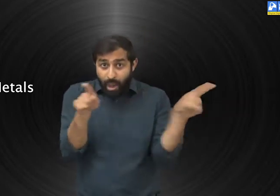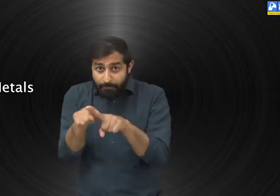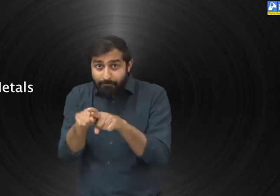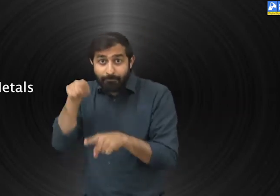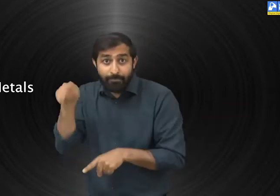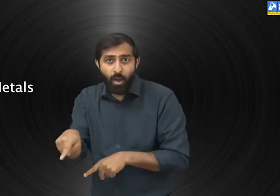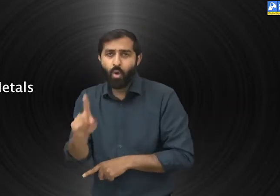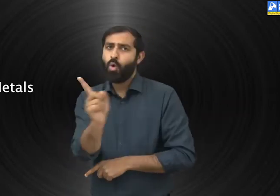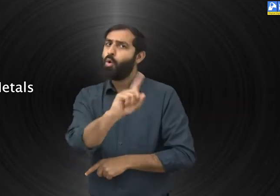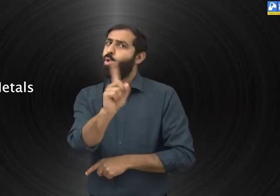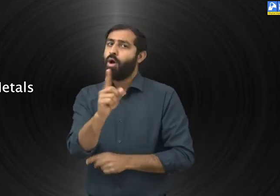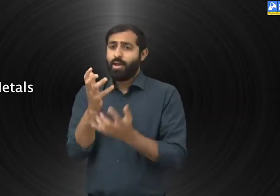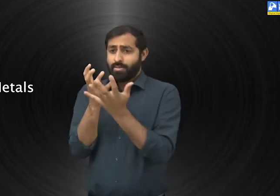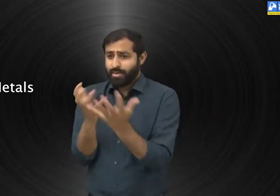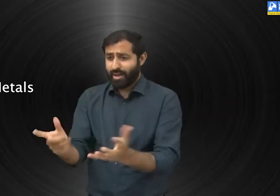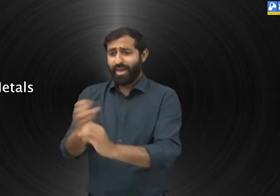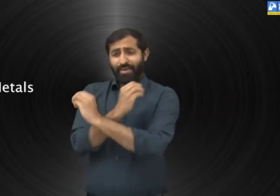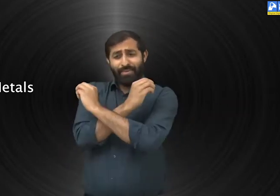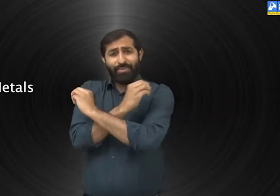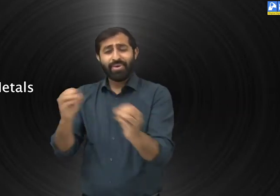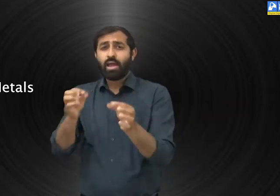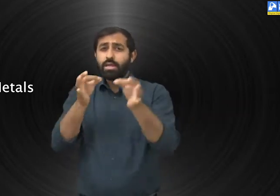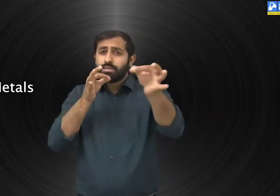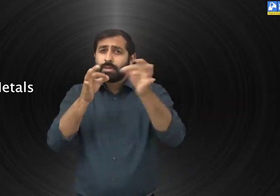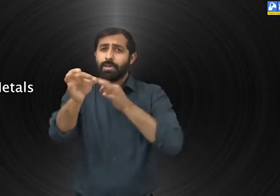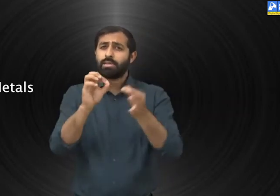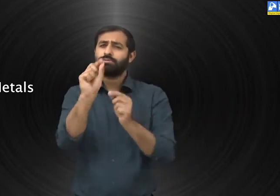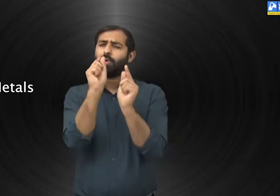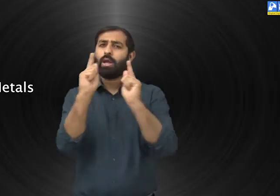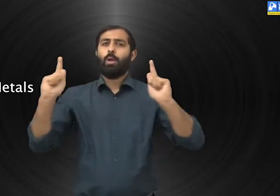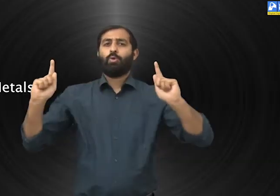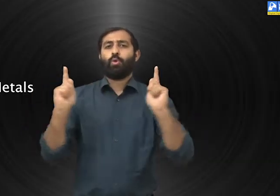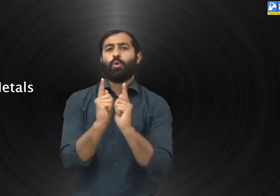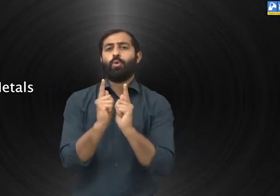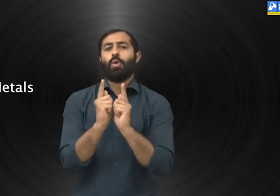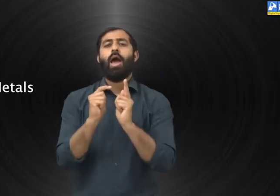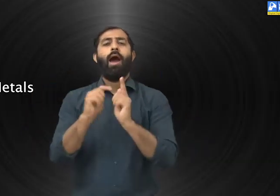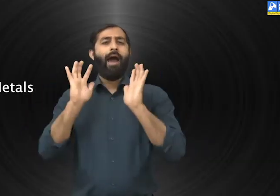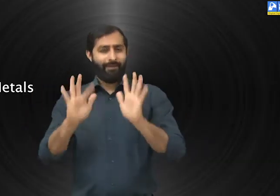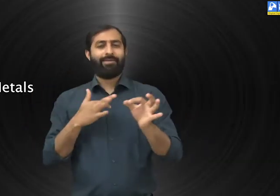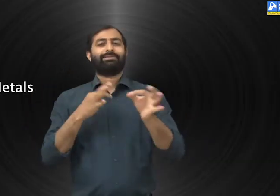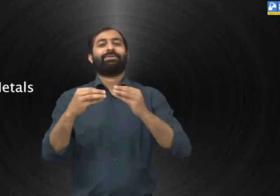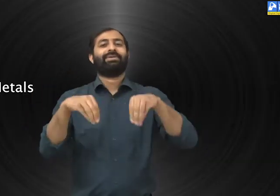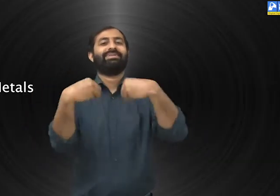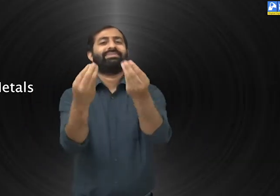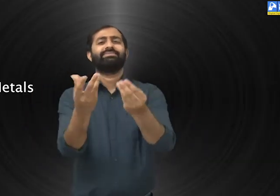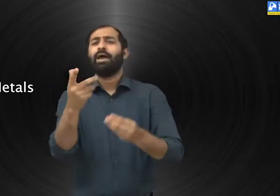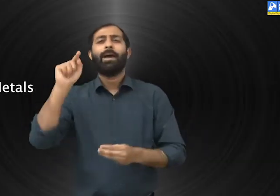detail. But you must know that non-metals are very few. So, we will have a short